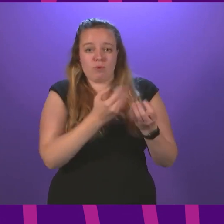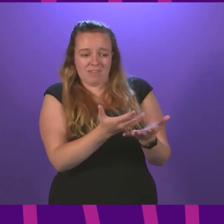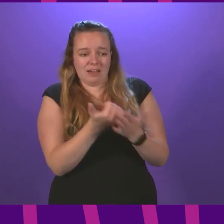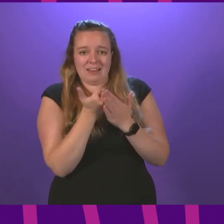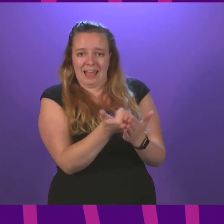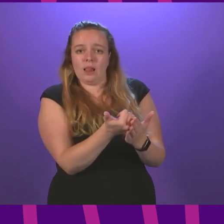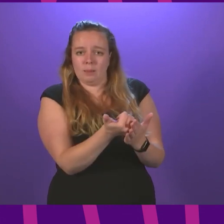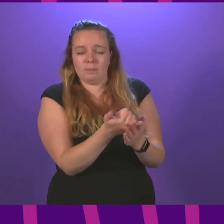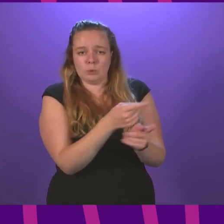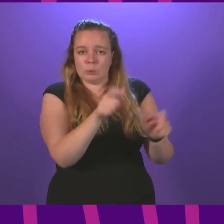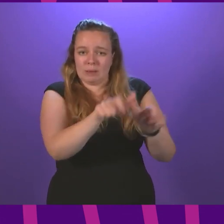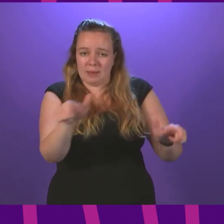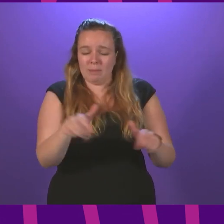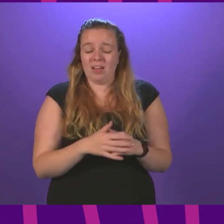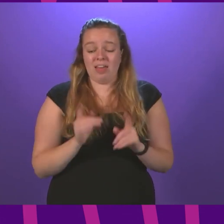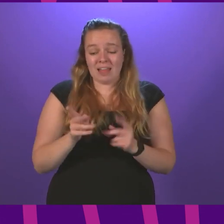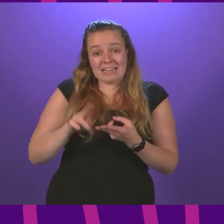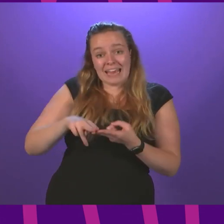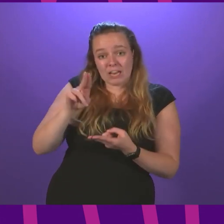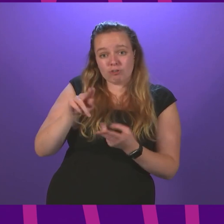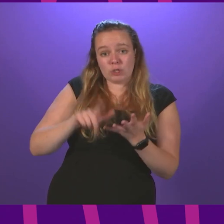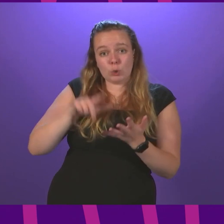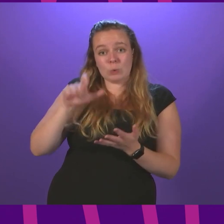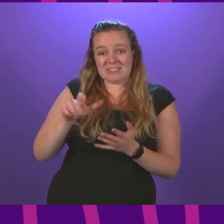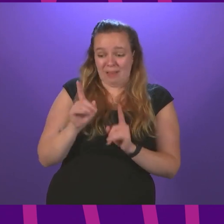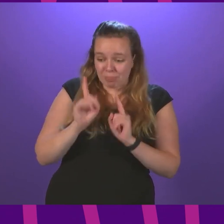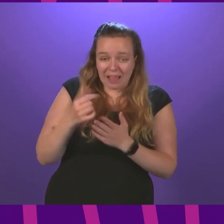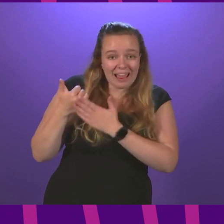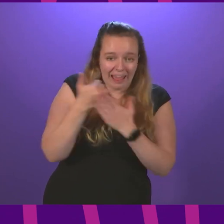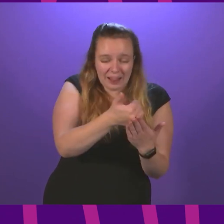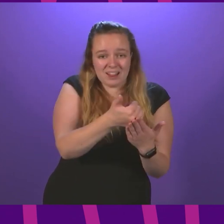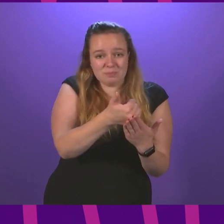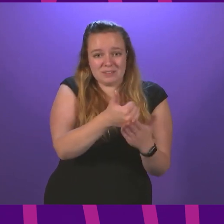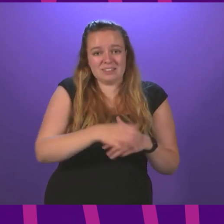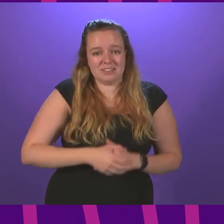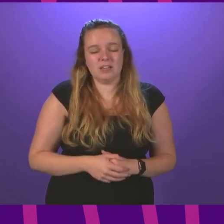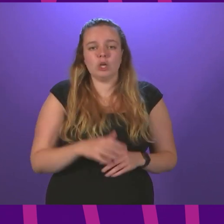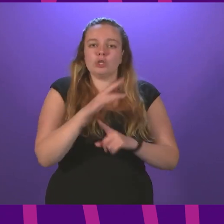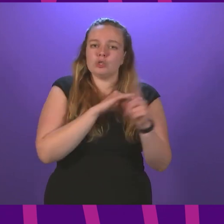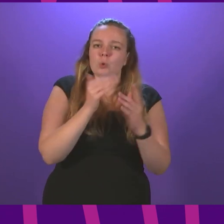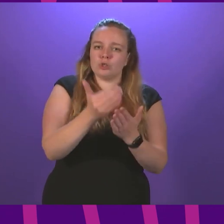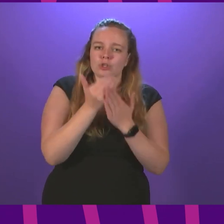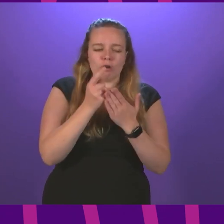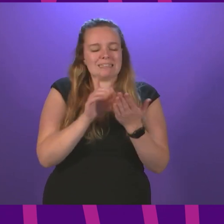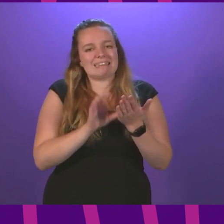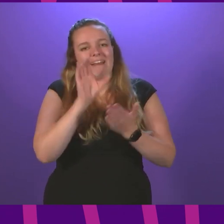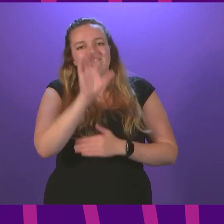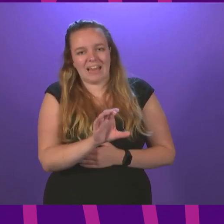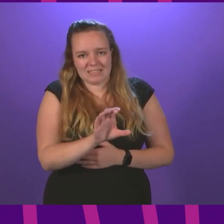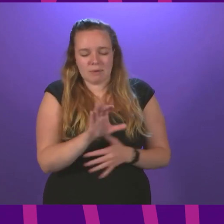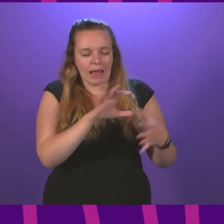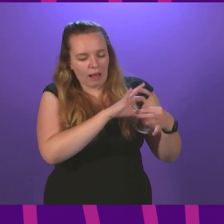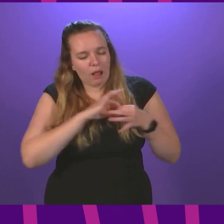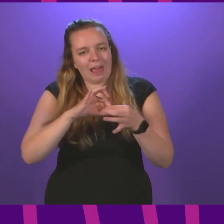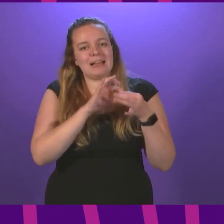help people. And that's what this increase to universal credit helped with. Social security is an investment, a